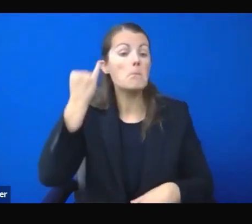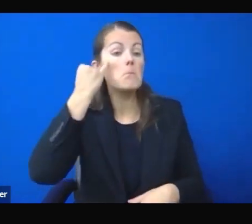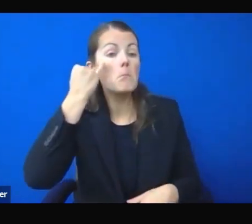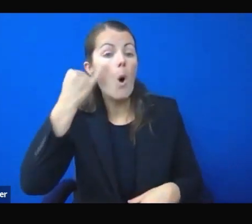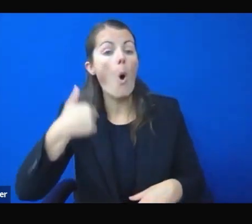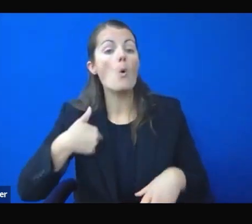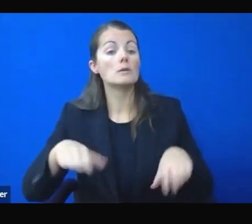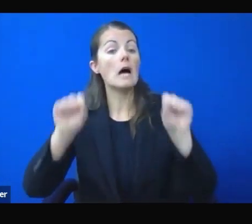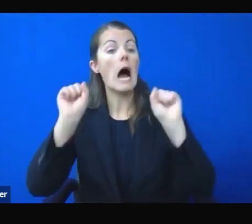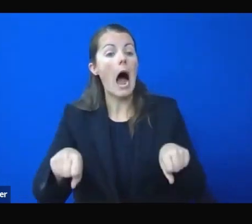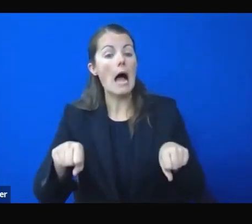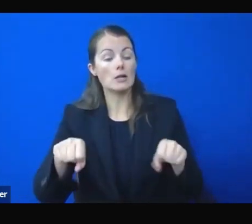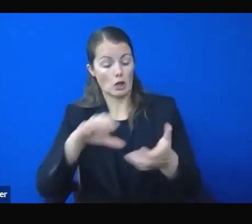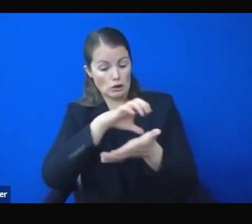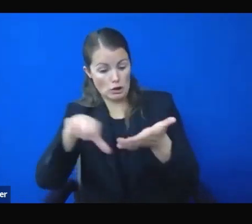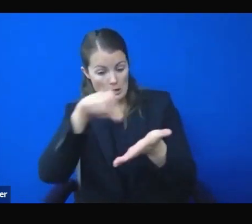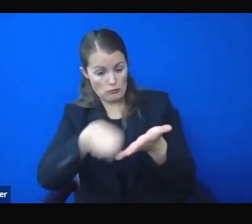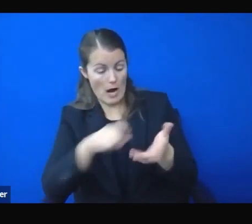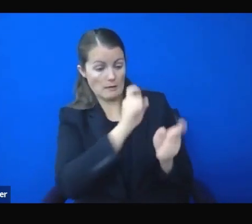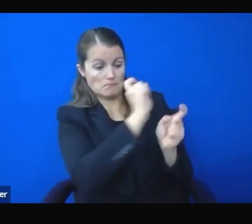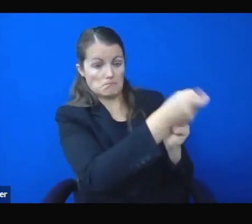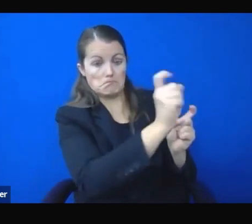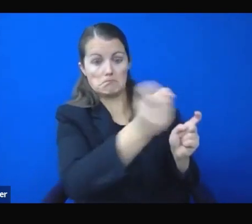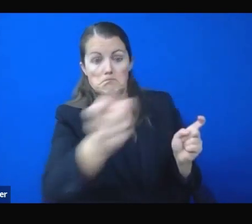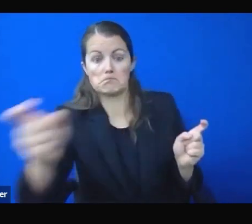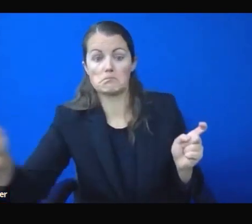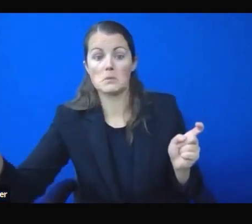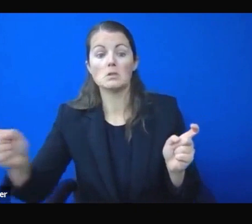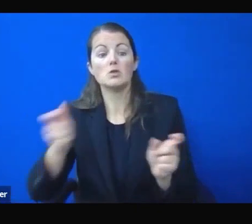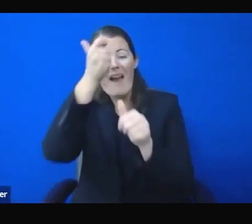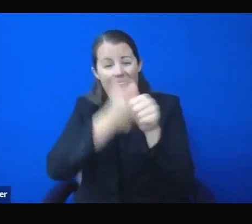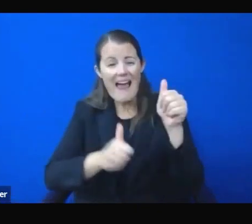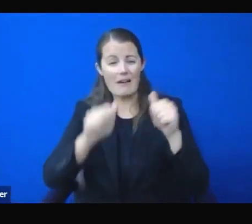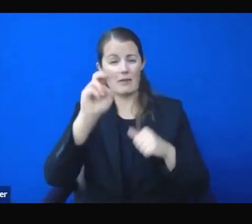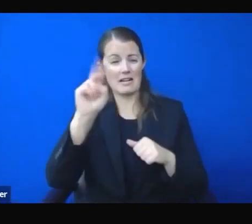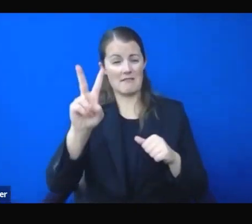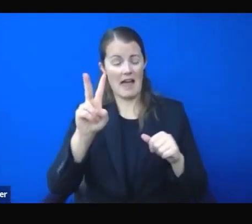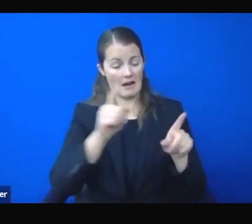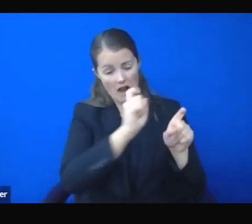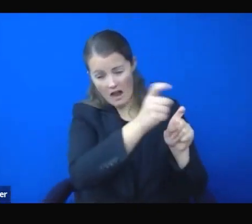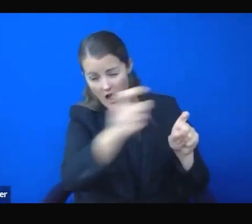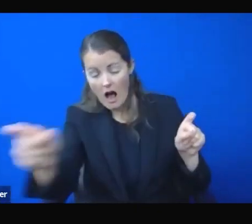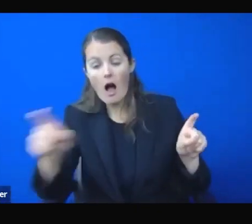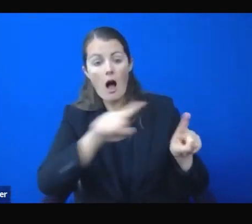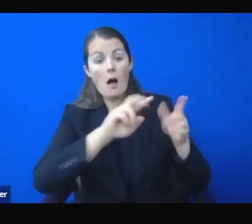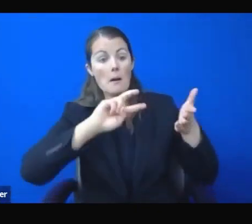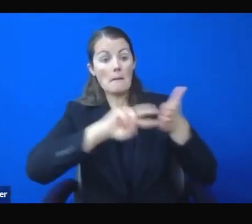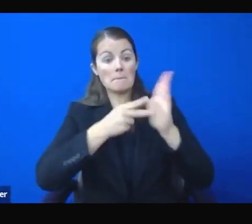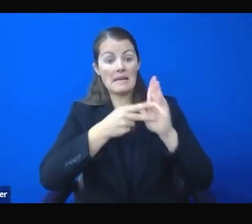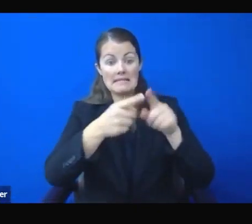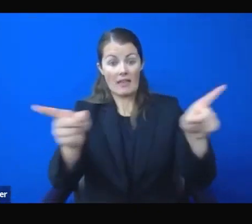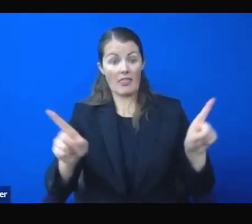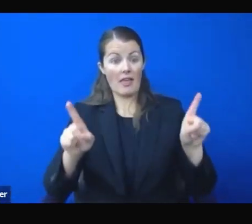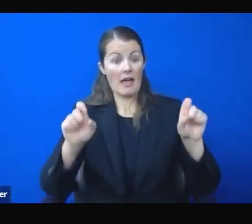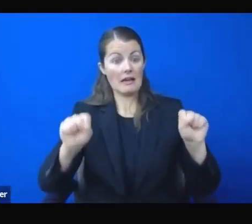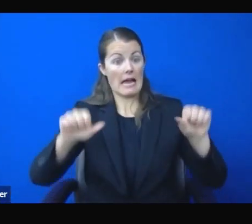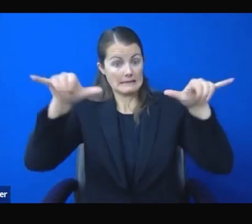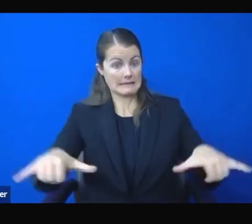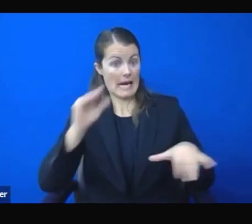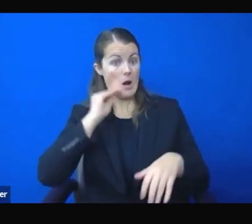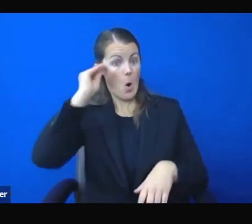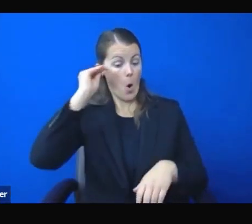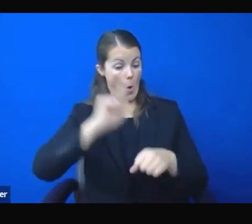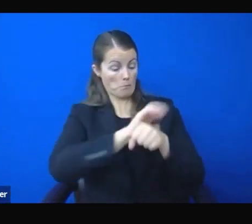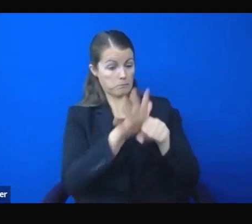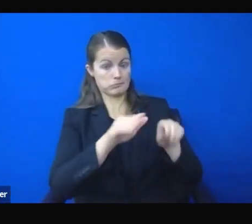provide them the ability to stay home and stop the spread, I'd do it. But we can't. Now I want to talk bluntly about gaming